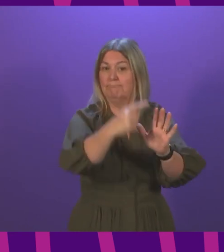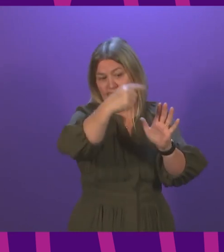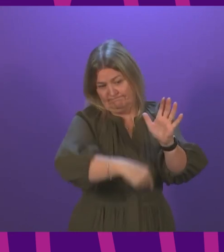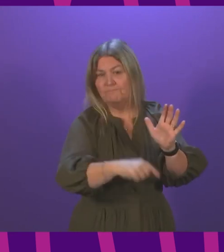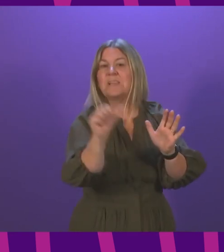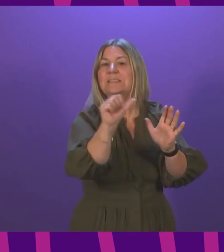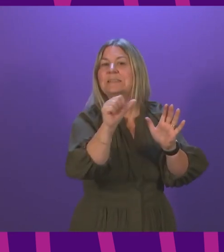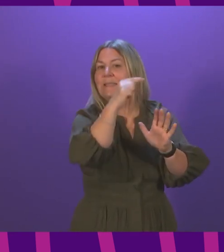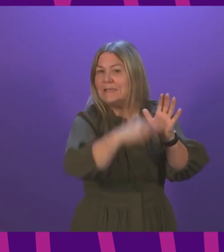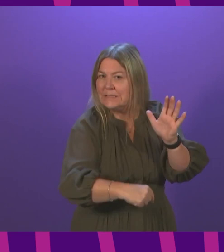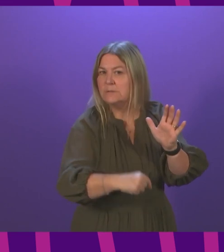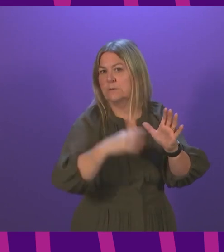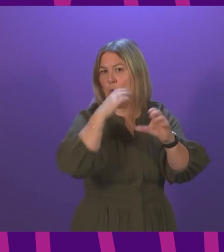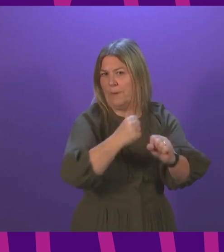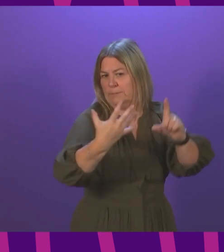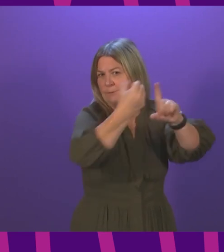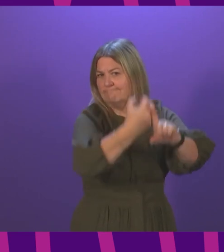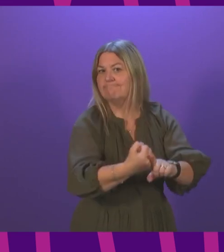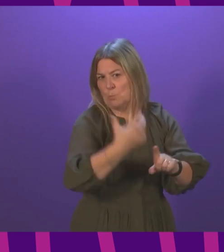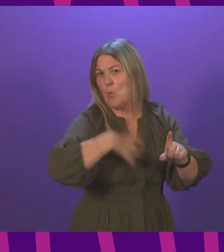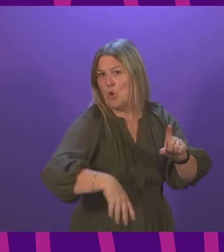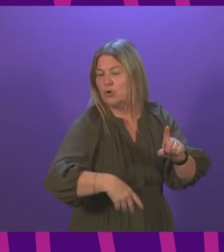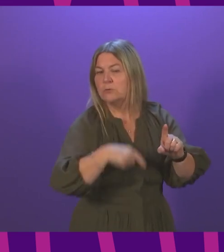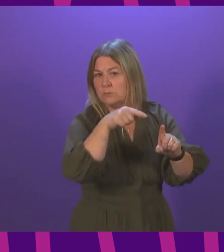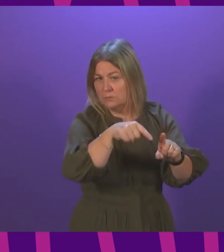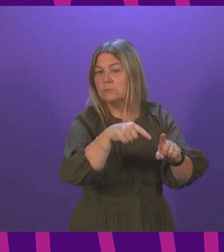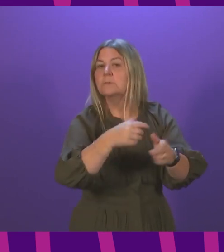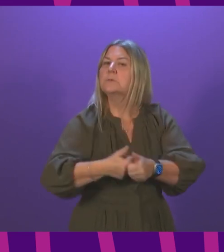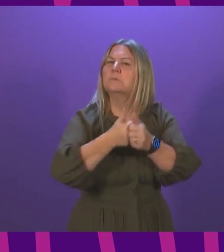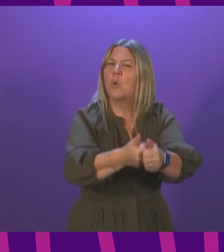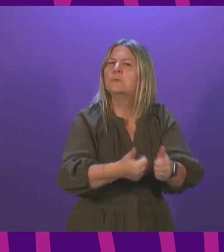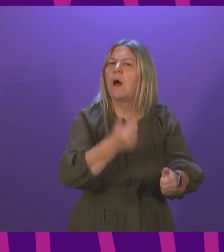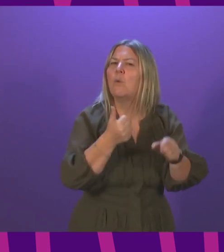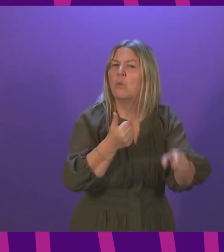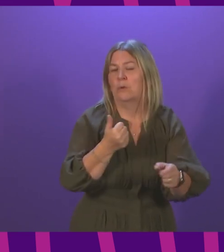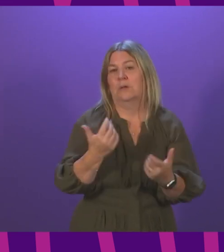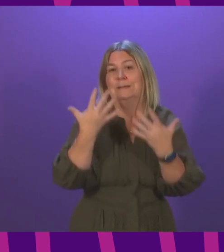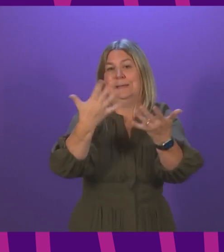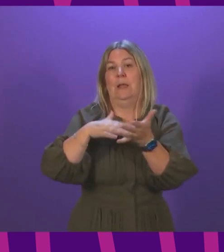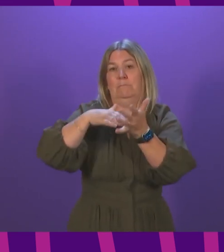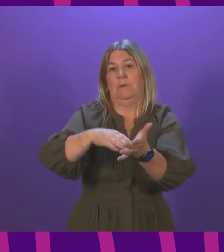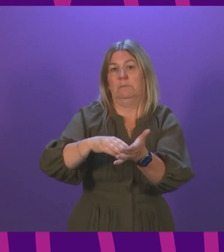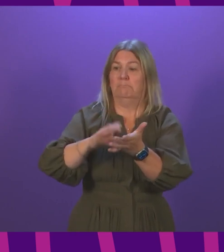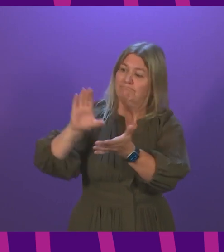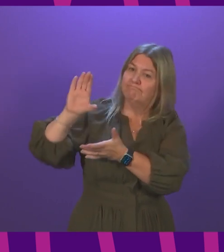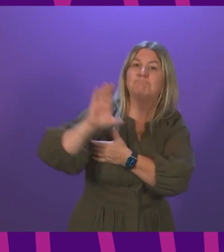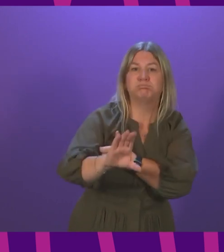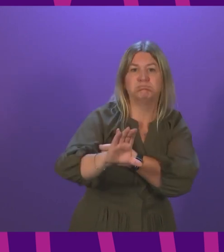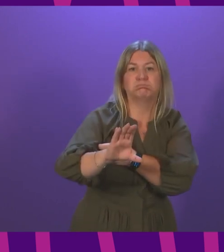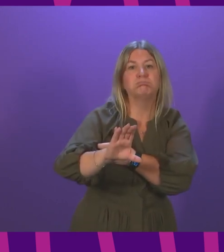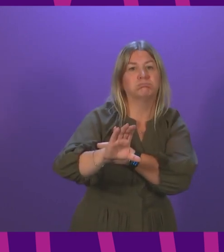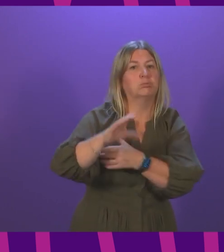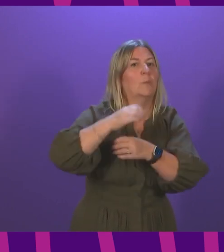different commitments in that. All of those commitments are backed by a £10 million funding commitment.